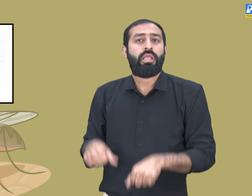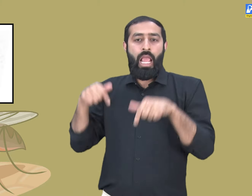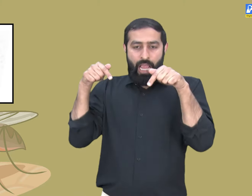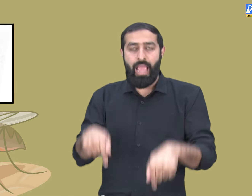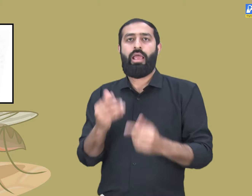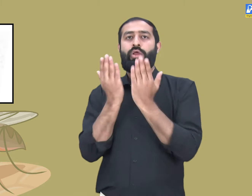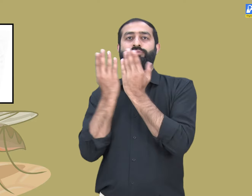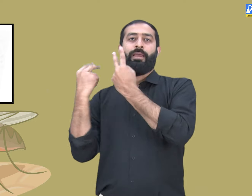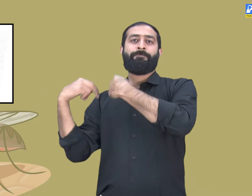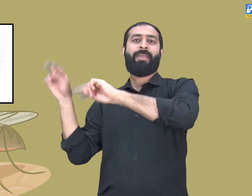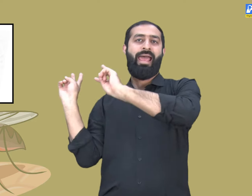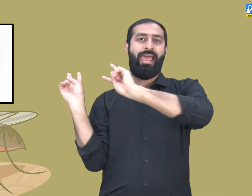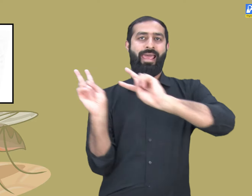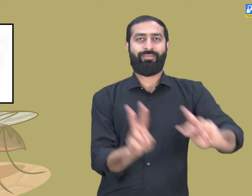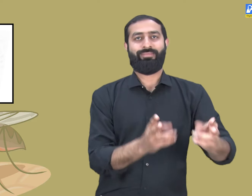And today he is back at school.